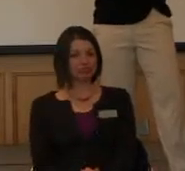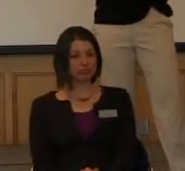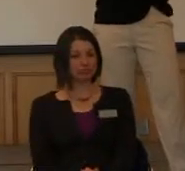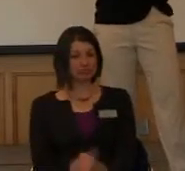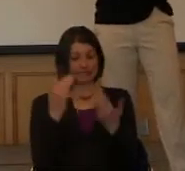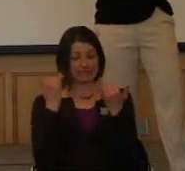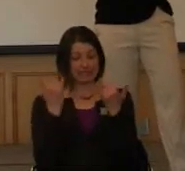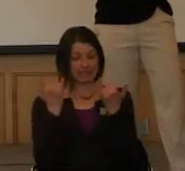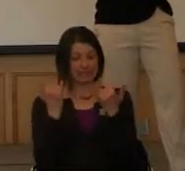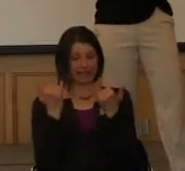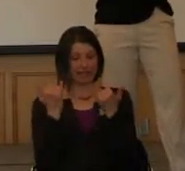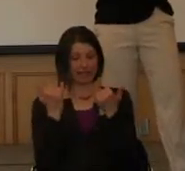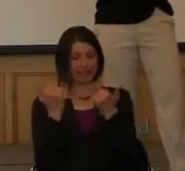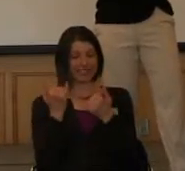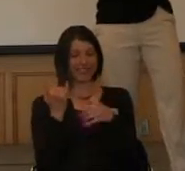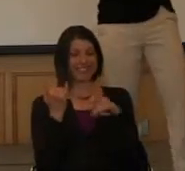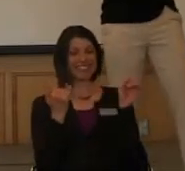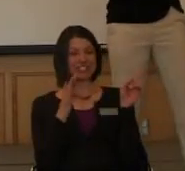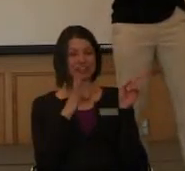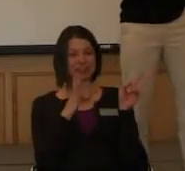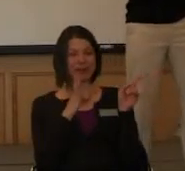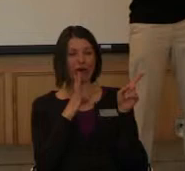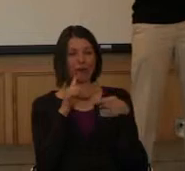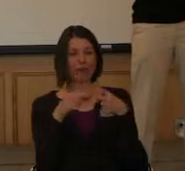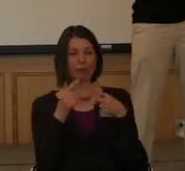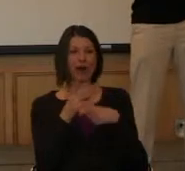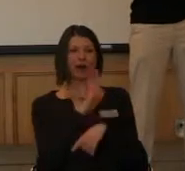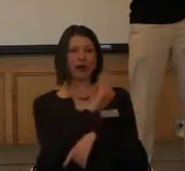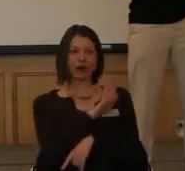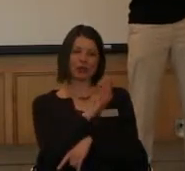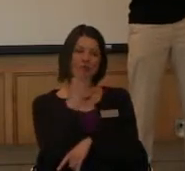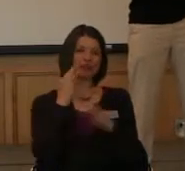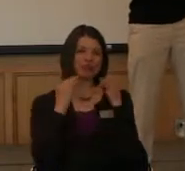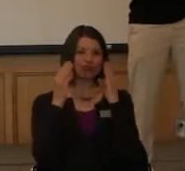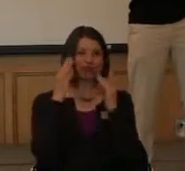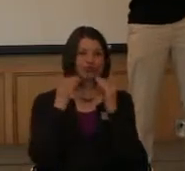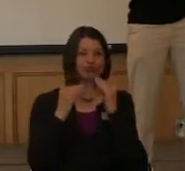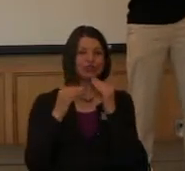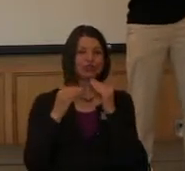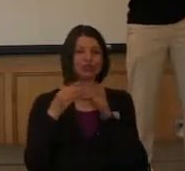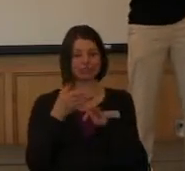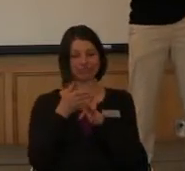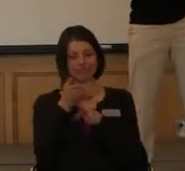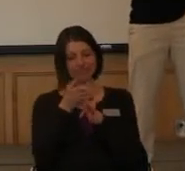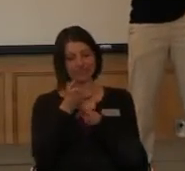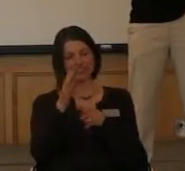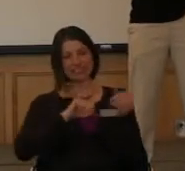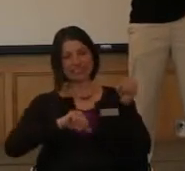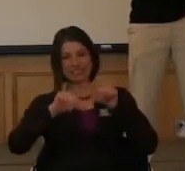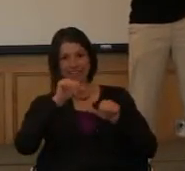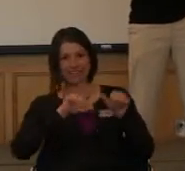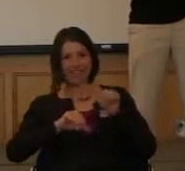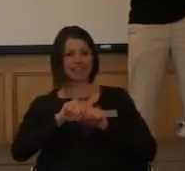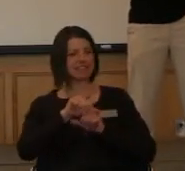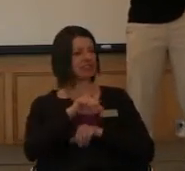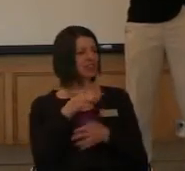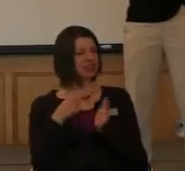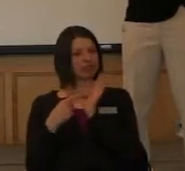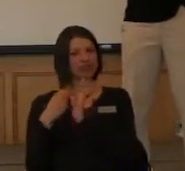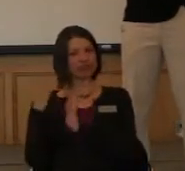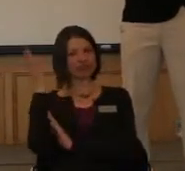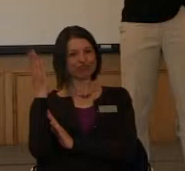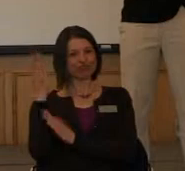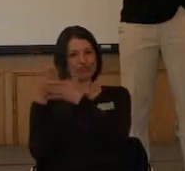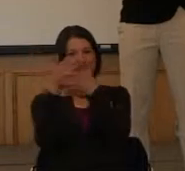And today she's going to talk about the road she's traveled in science and share with us some insights that will help us increase